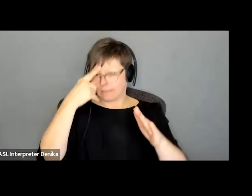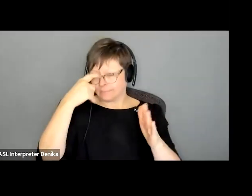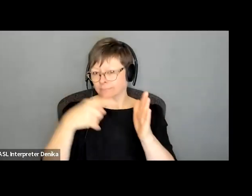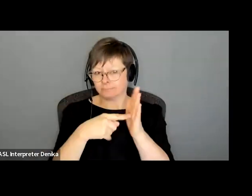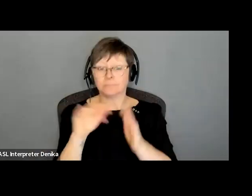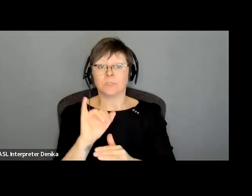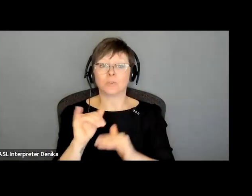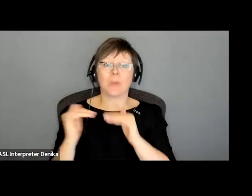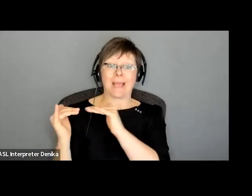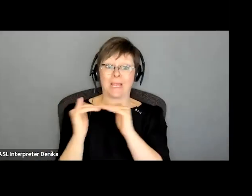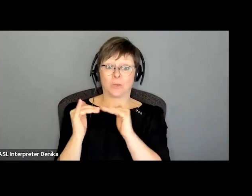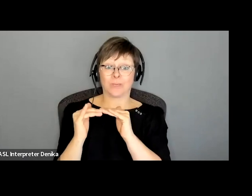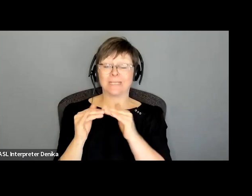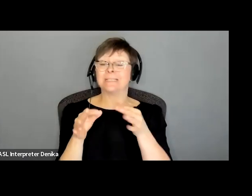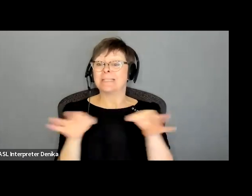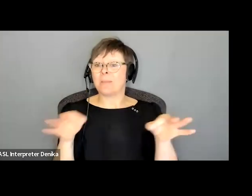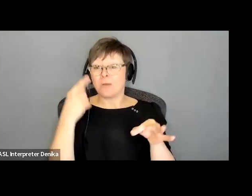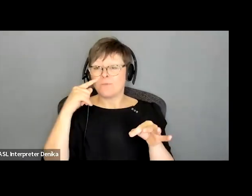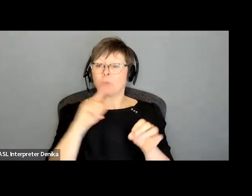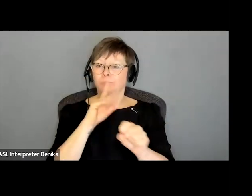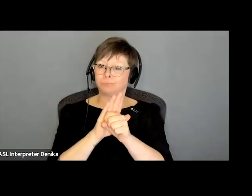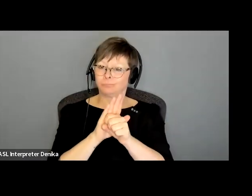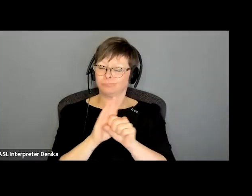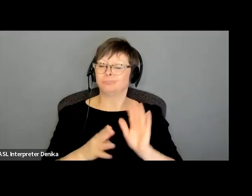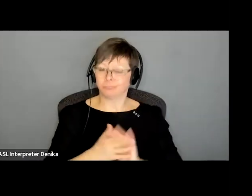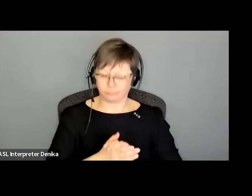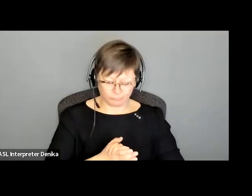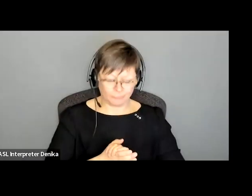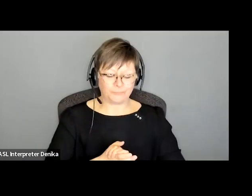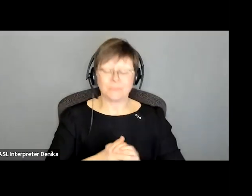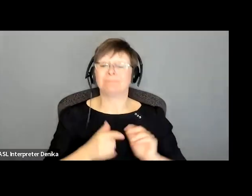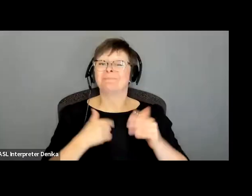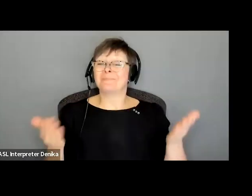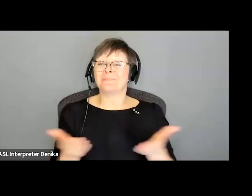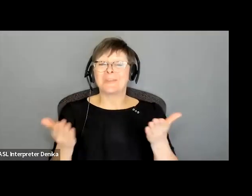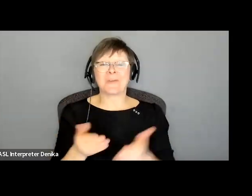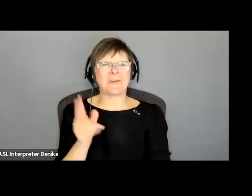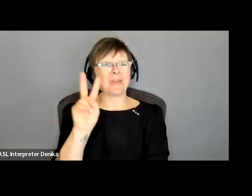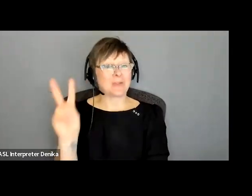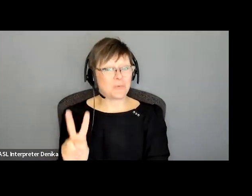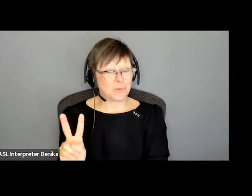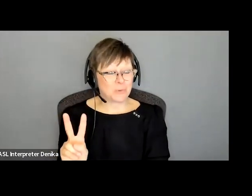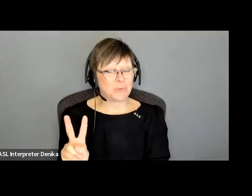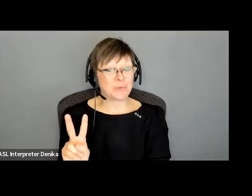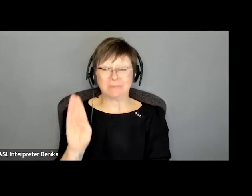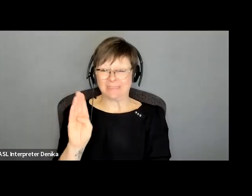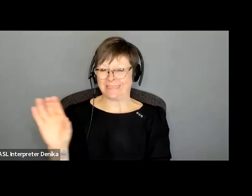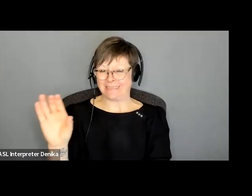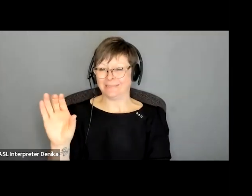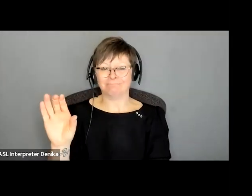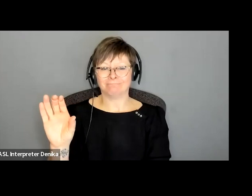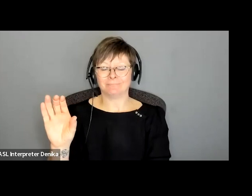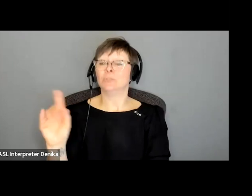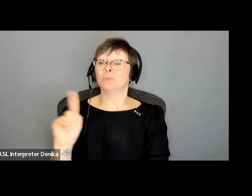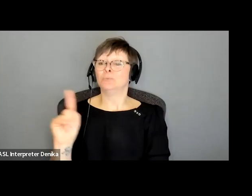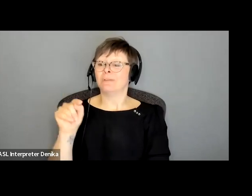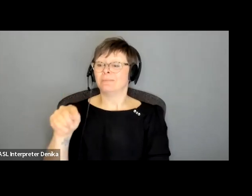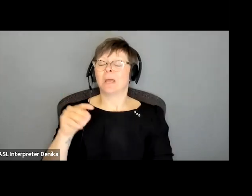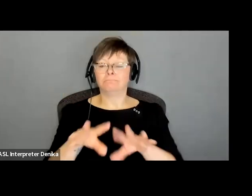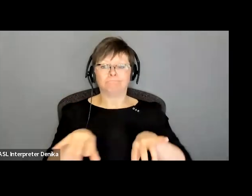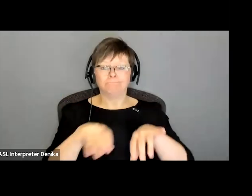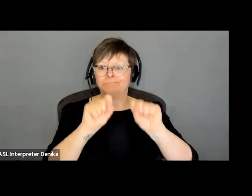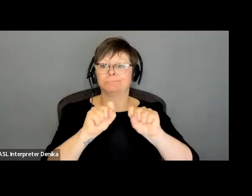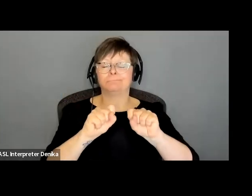uh statement of affirmation so i'm out here in vancouver which is situated on the unceded traditional